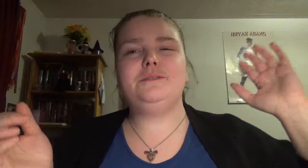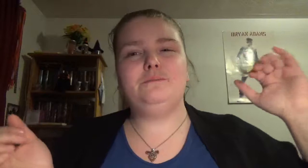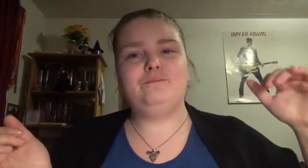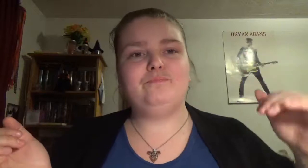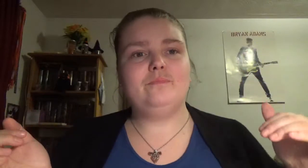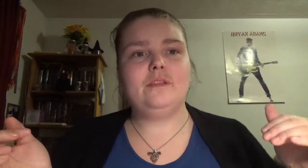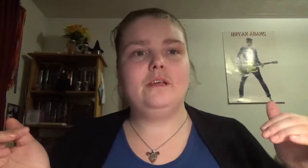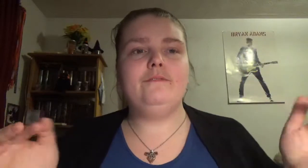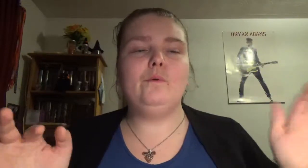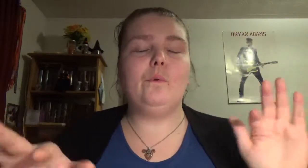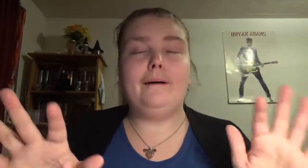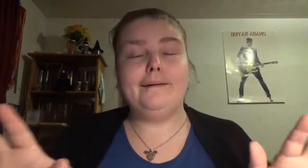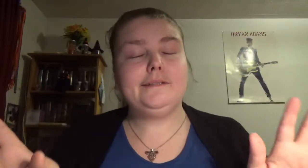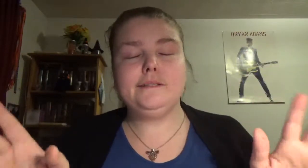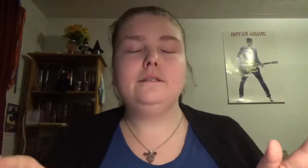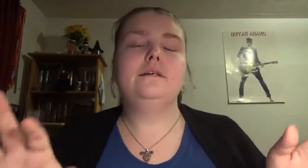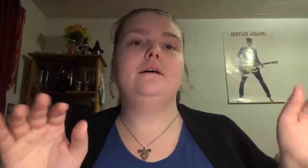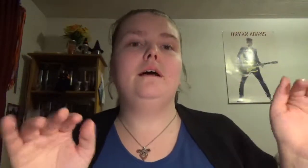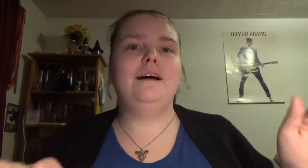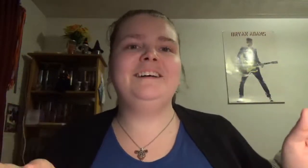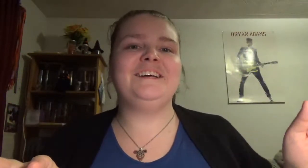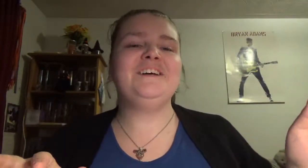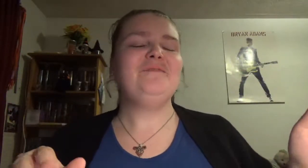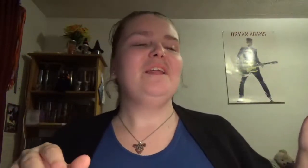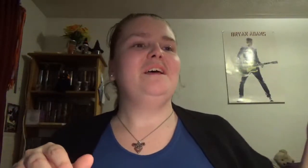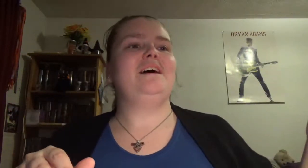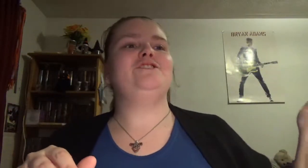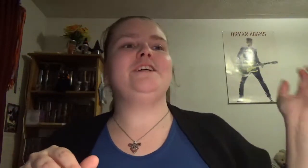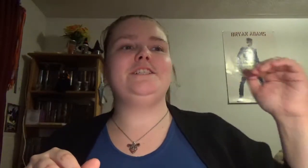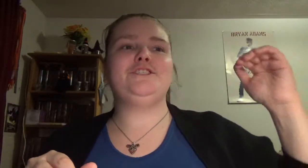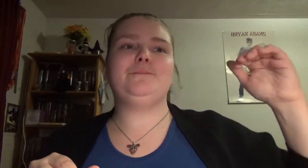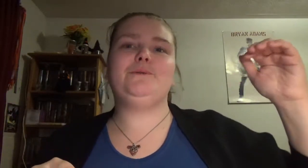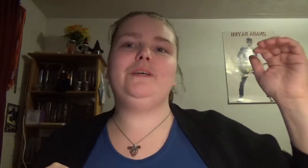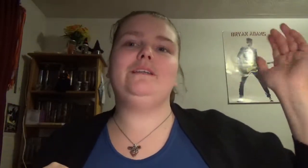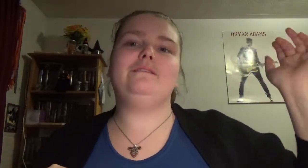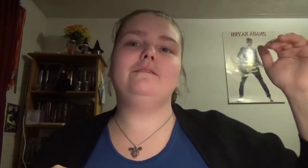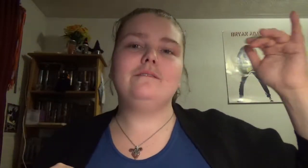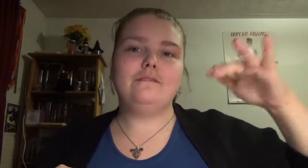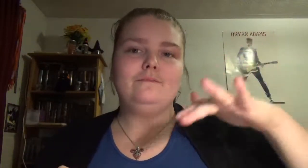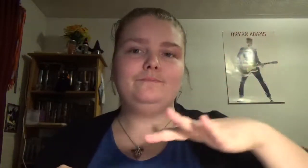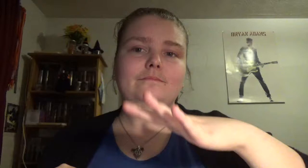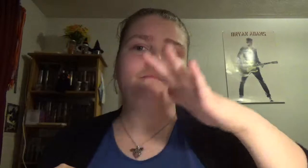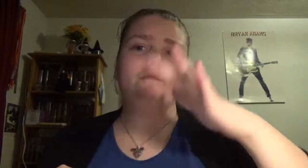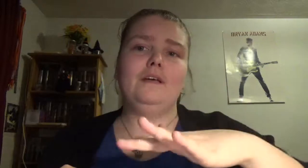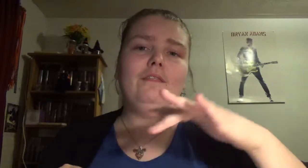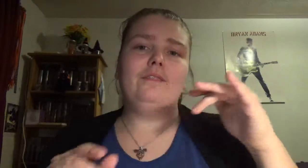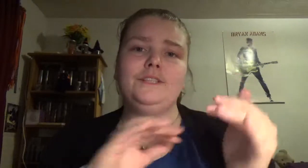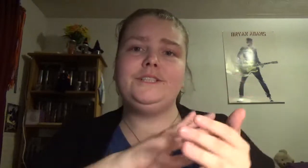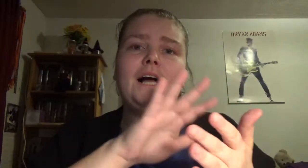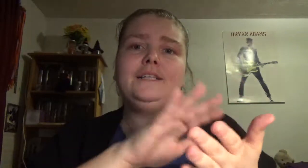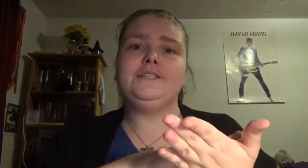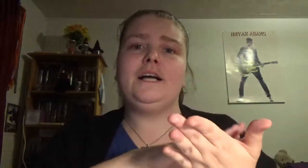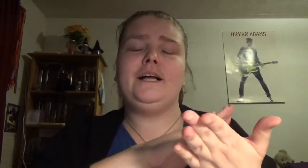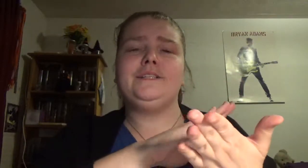if you want a transition between the signs as